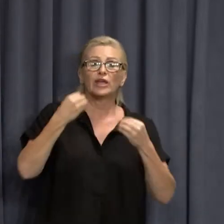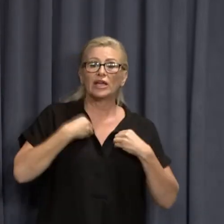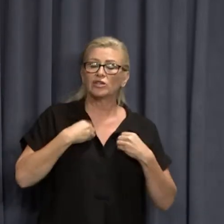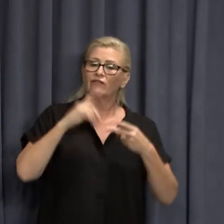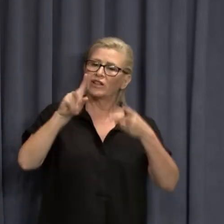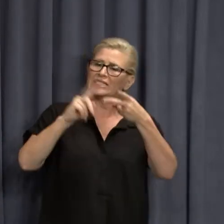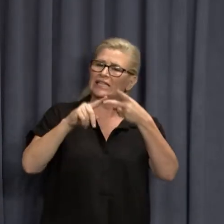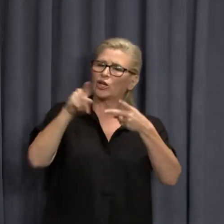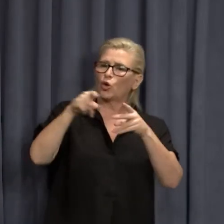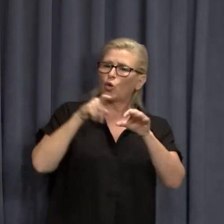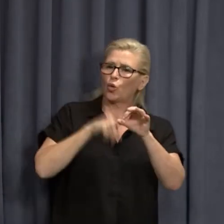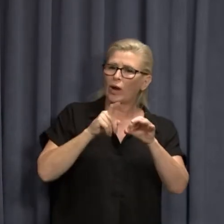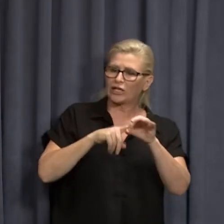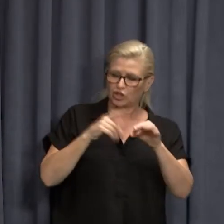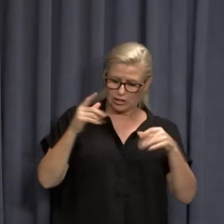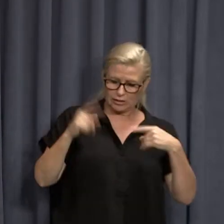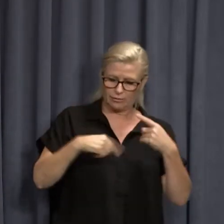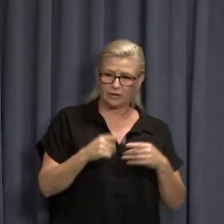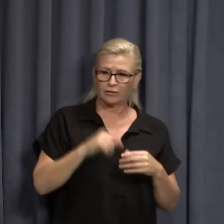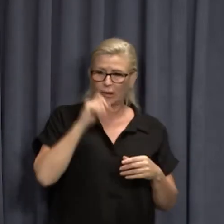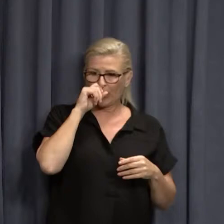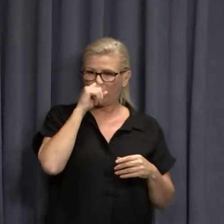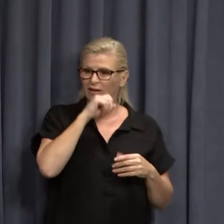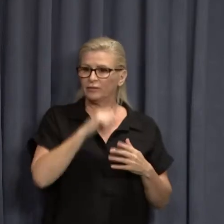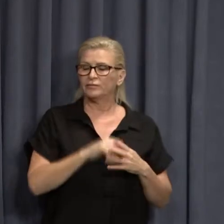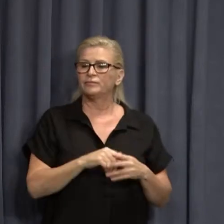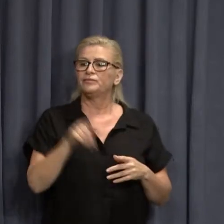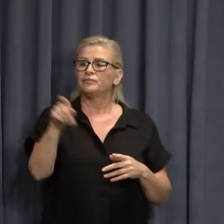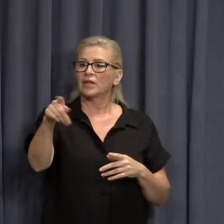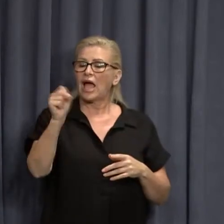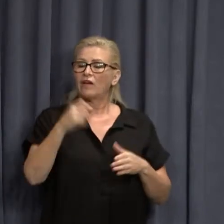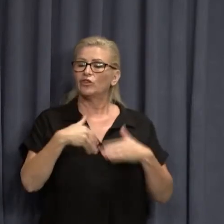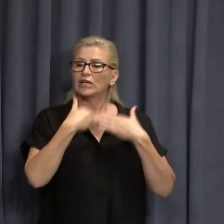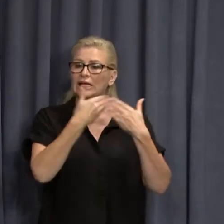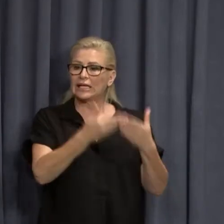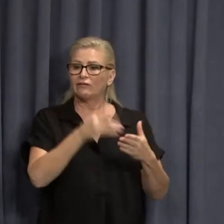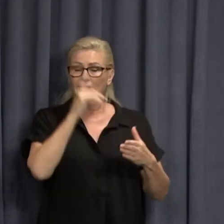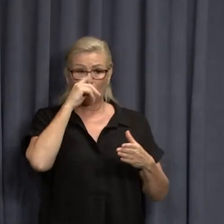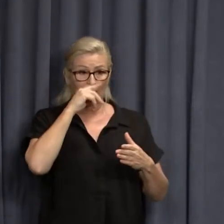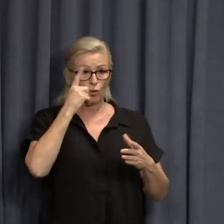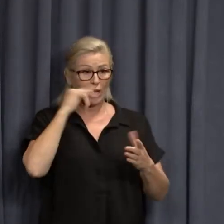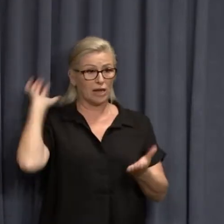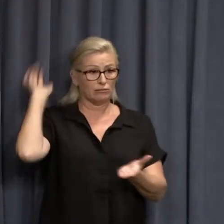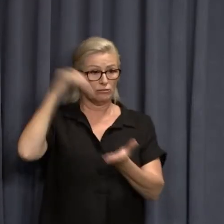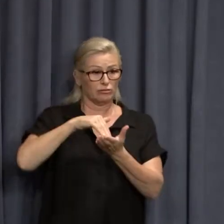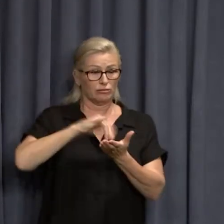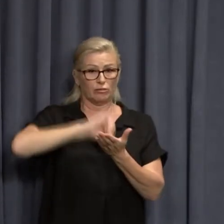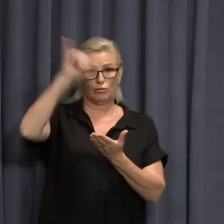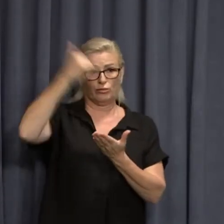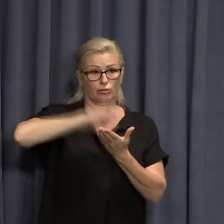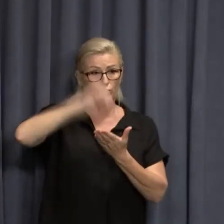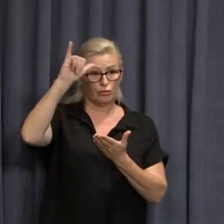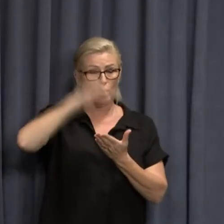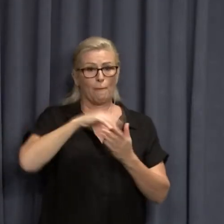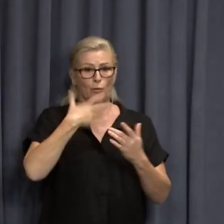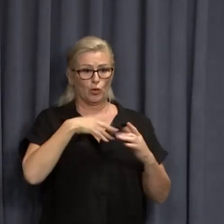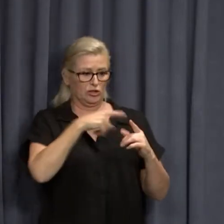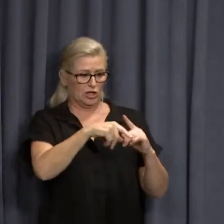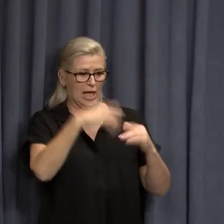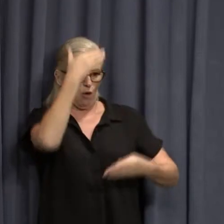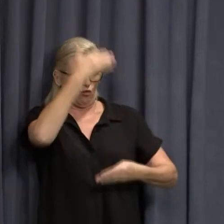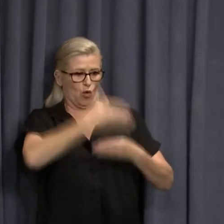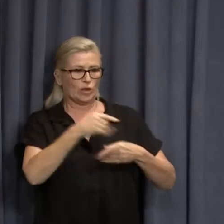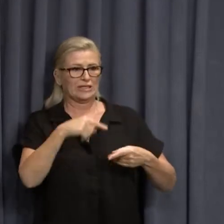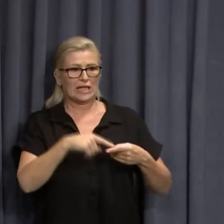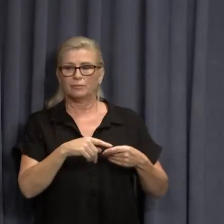part of your question, which was the... Have you given an assurance to miners that they can get their skilled workers in under these changes? Look, what